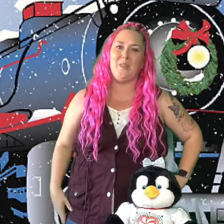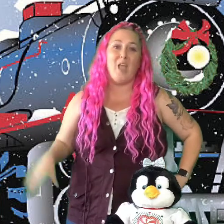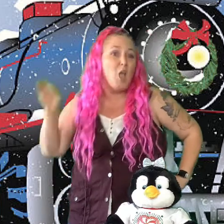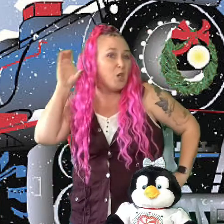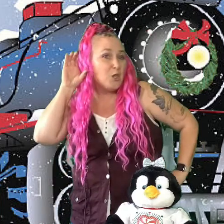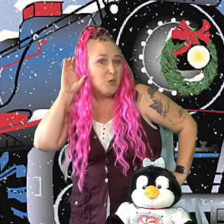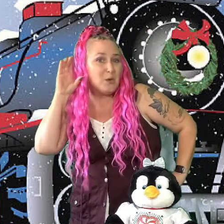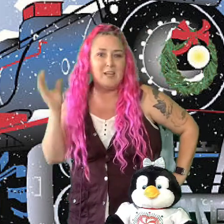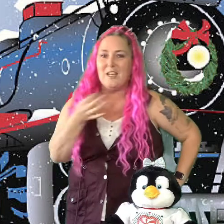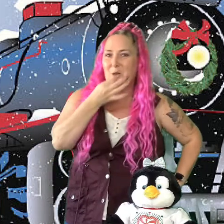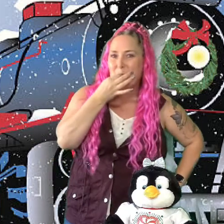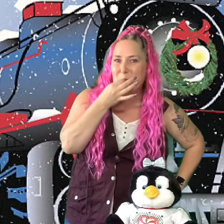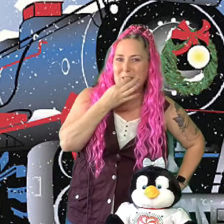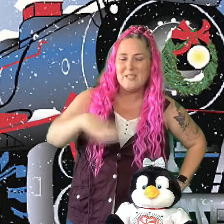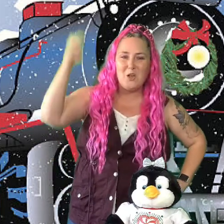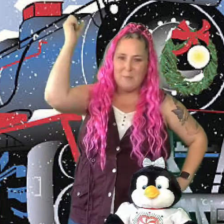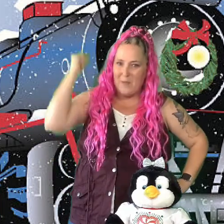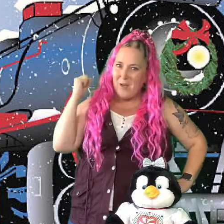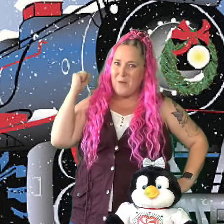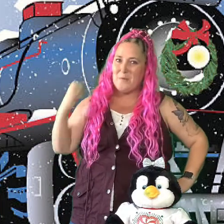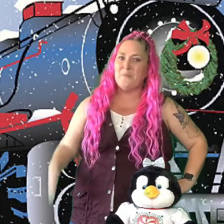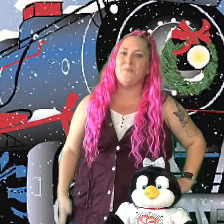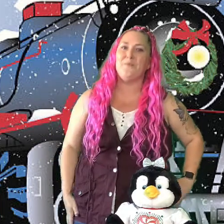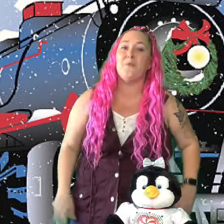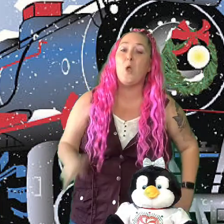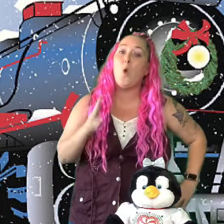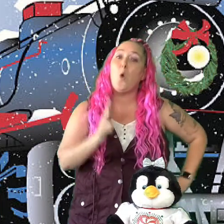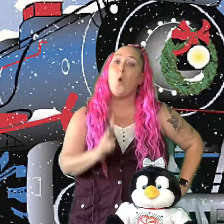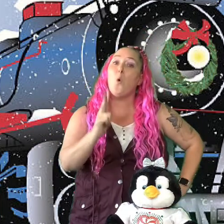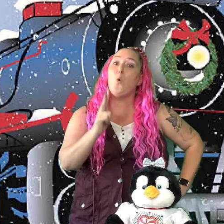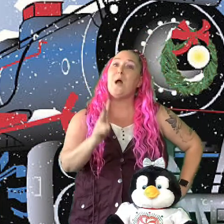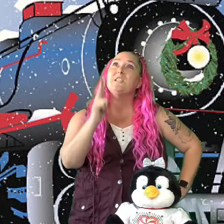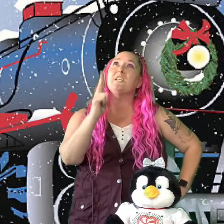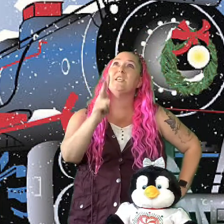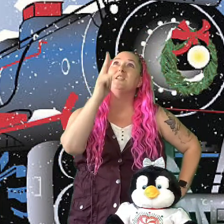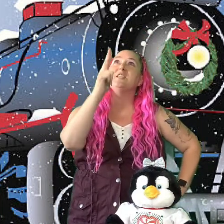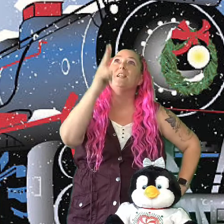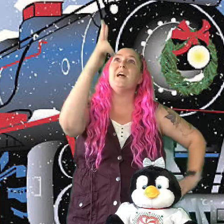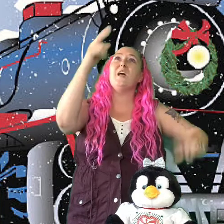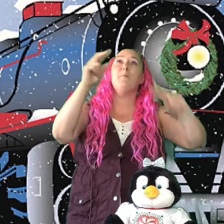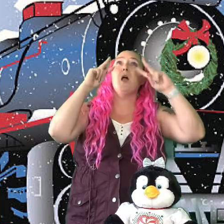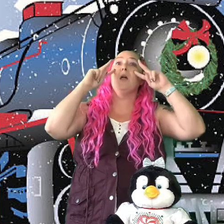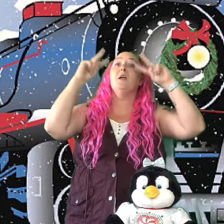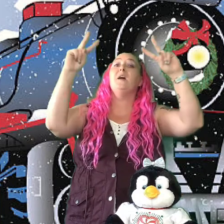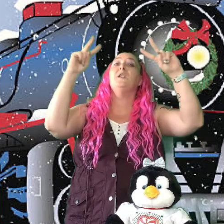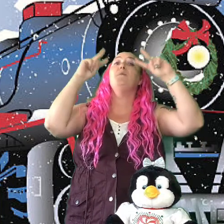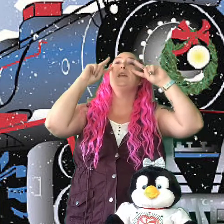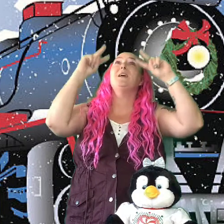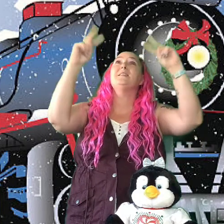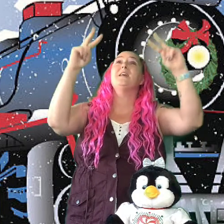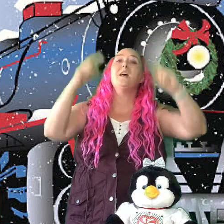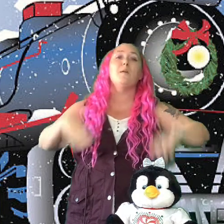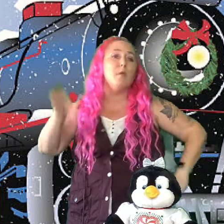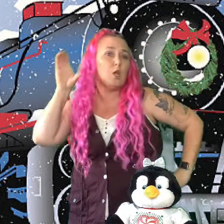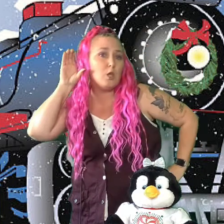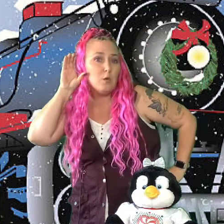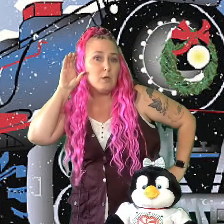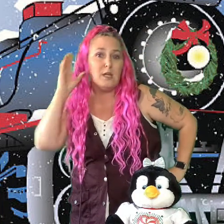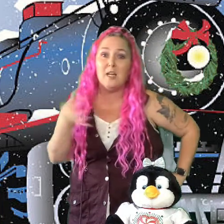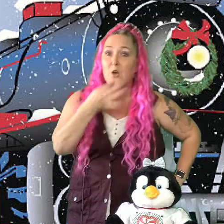You can hear the whistle whistle blow. Watch the engine climb. Gonna be on time. You can hear